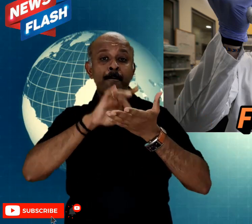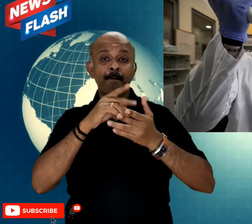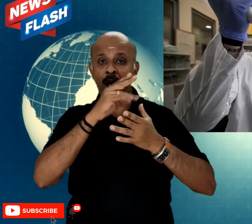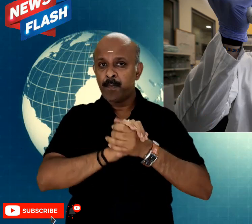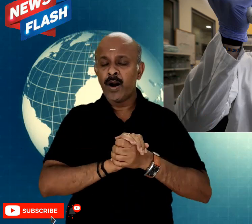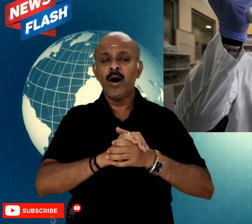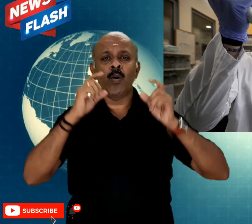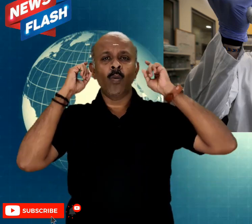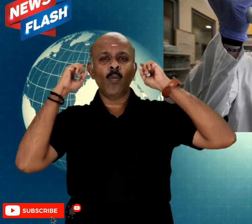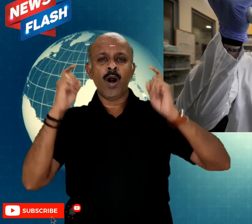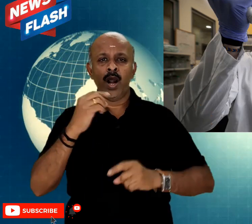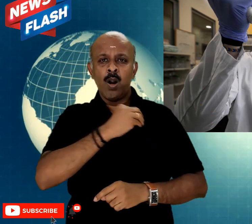a vaccine for the coronavirus,